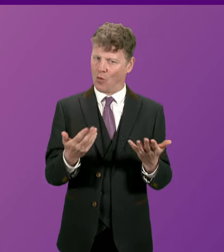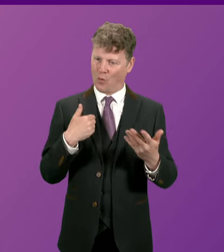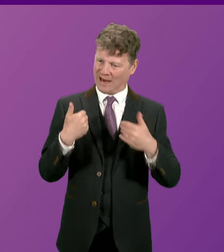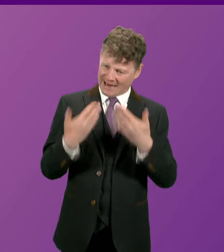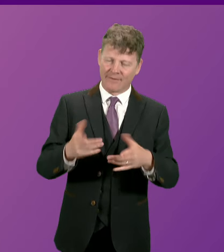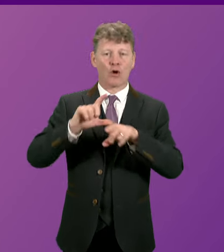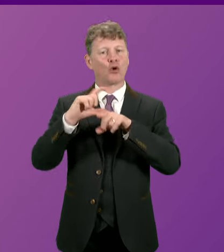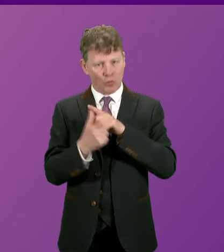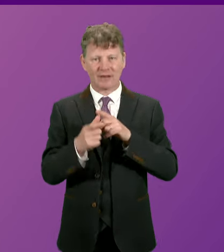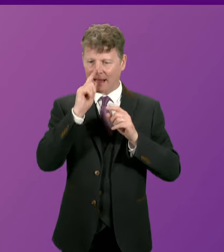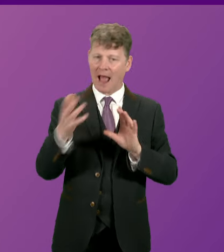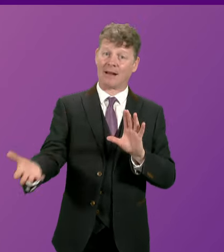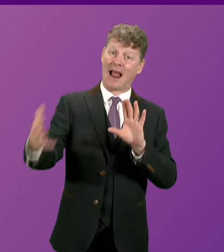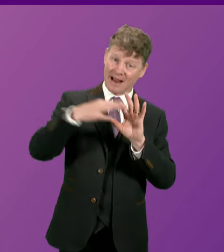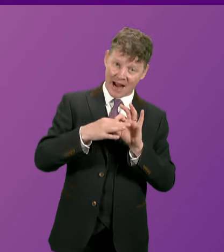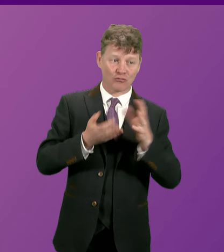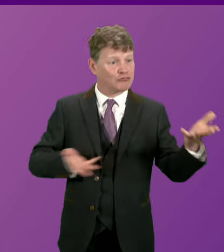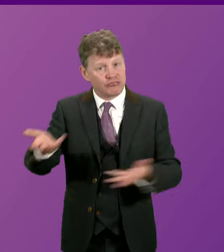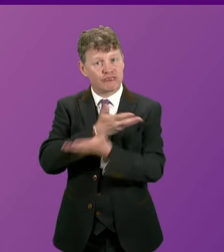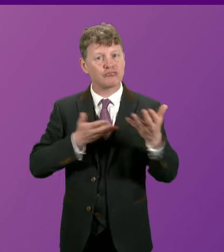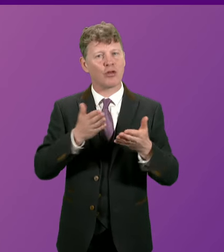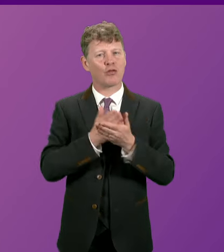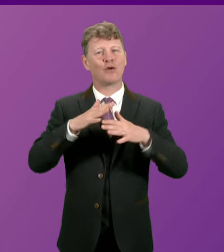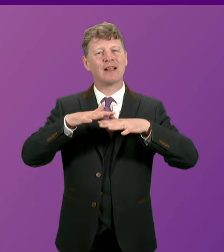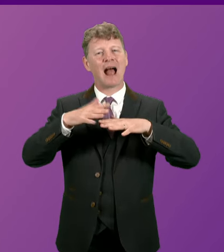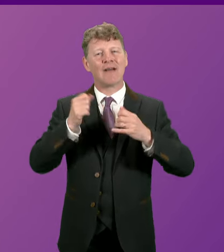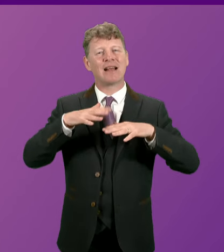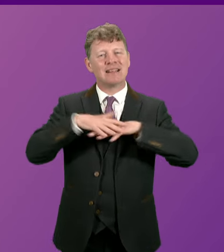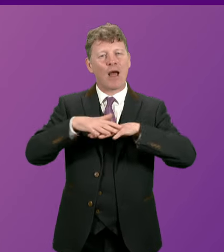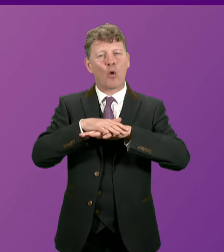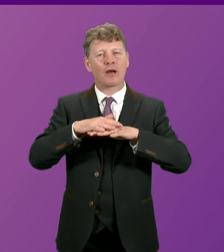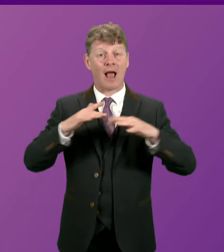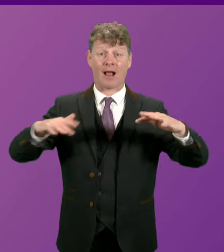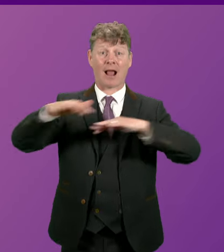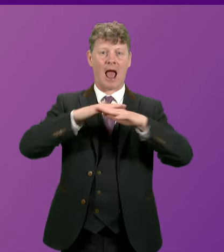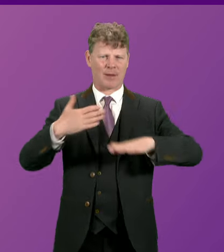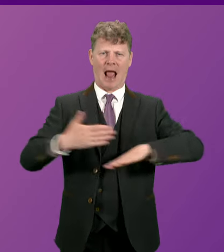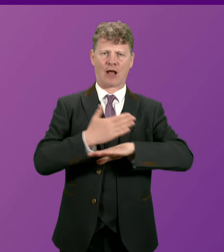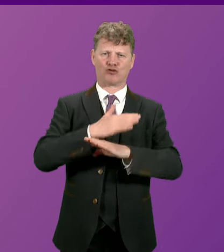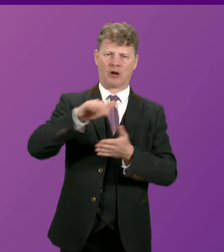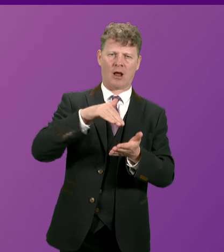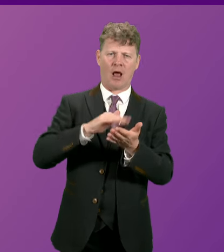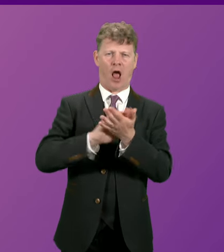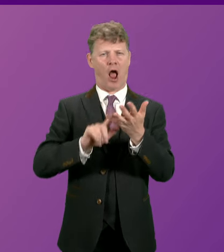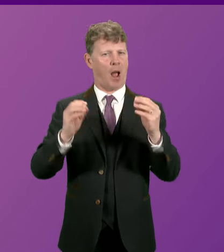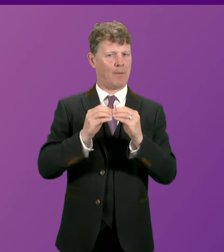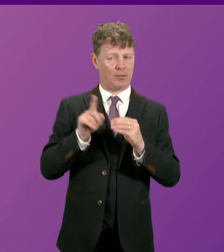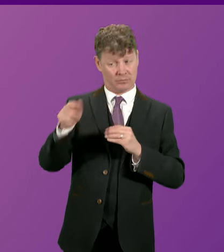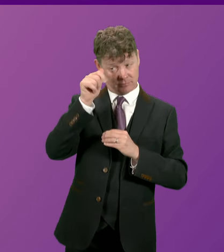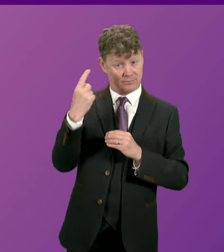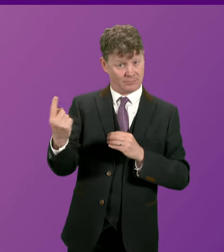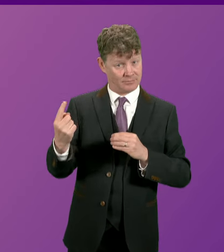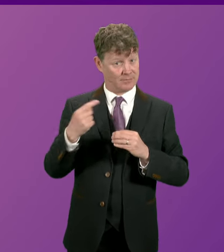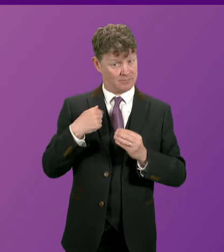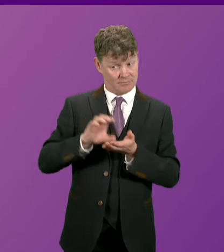engage in collective climate action through our network of climate action hub something I know the member is aware of we provided around 4 million